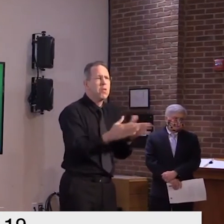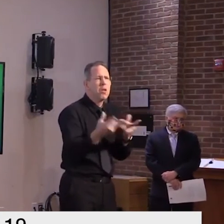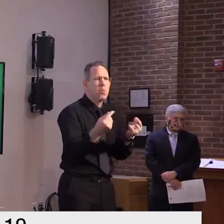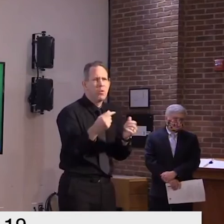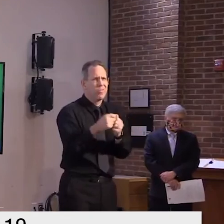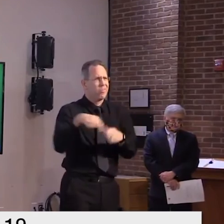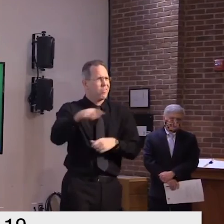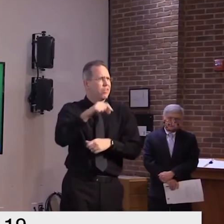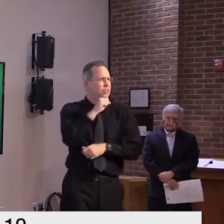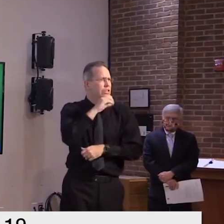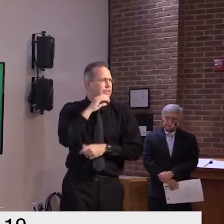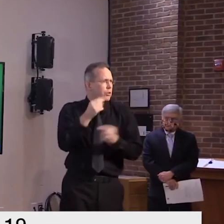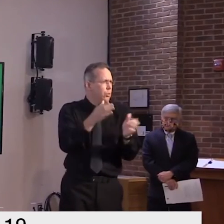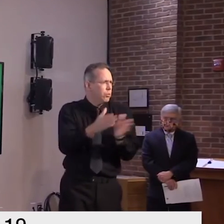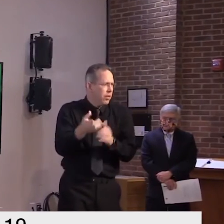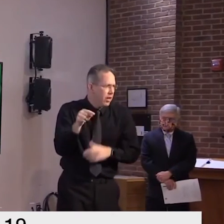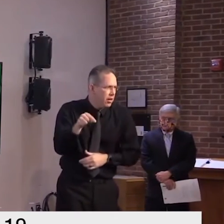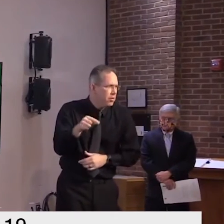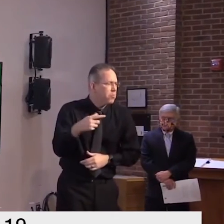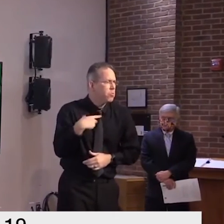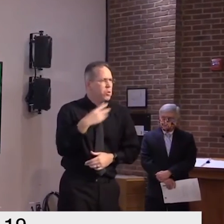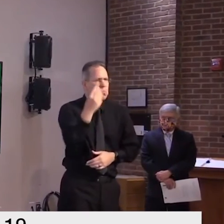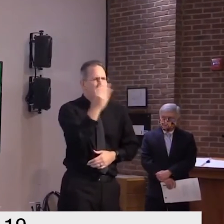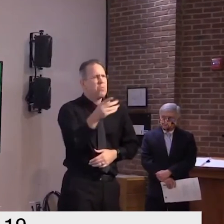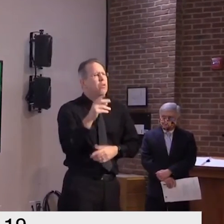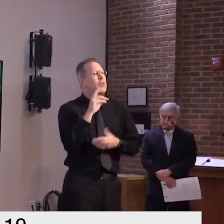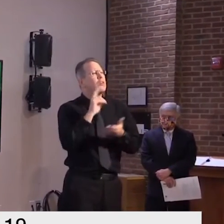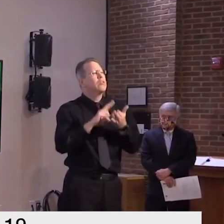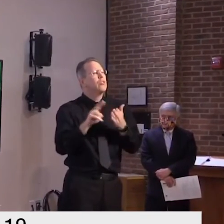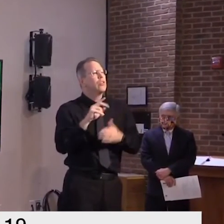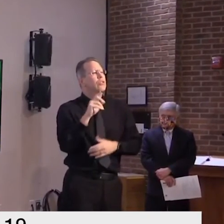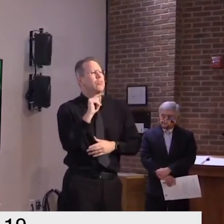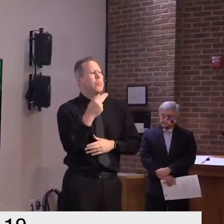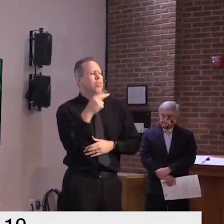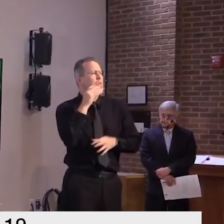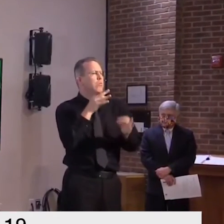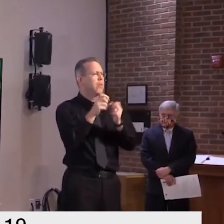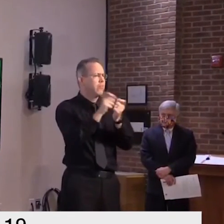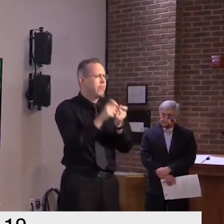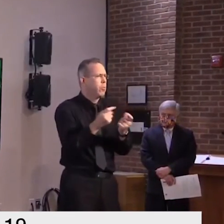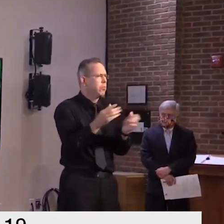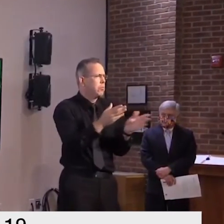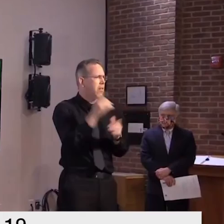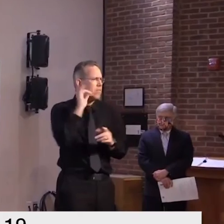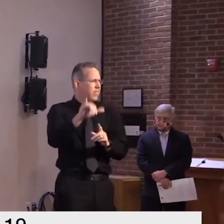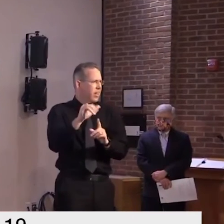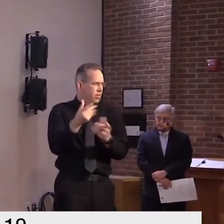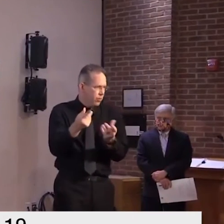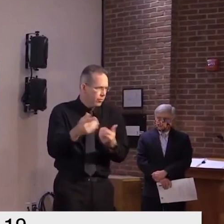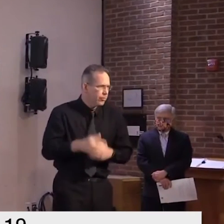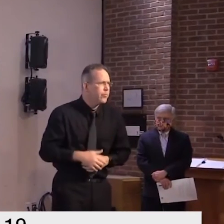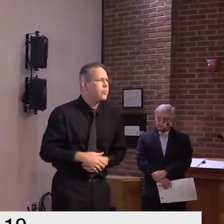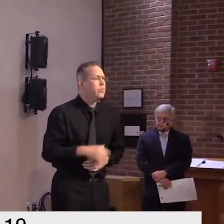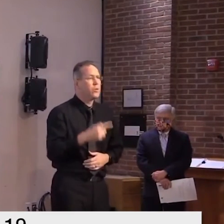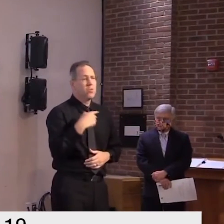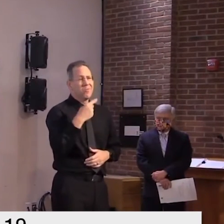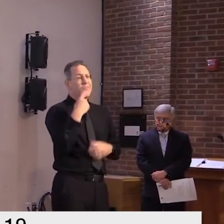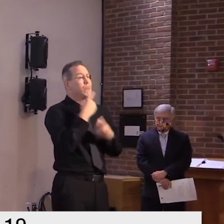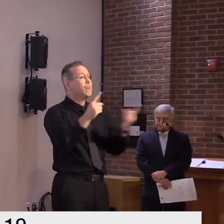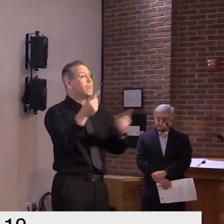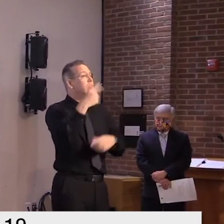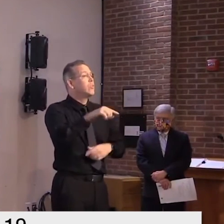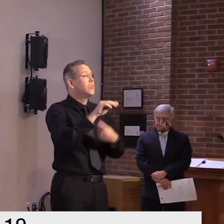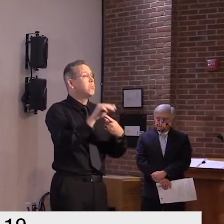hospital visitation in a few minutes but in summary beginning Monday we allow outdoor visitation the two